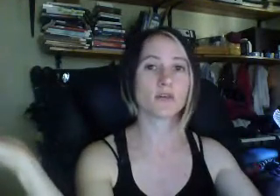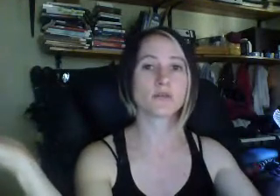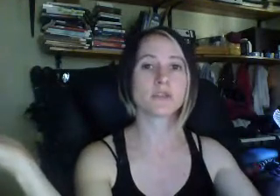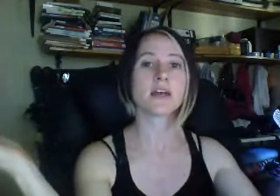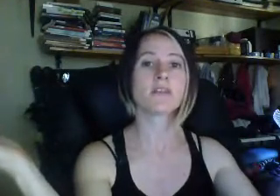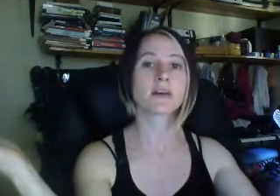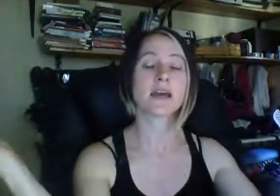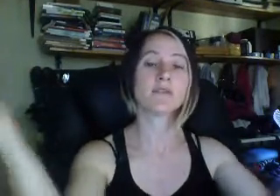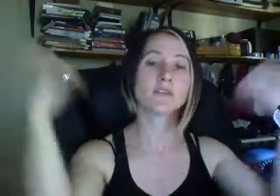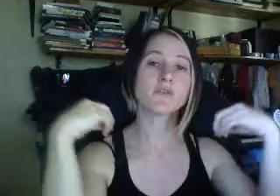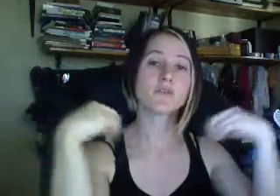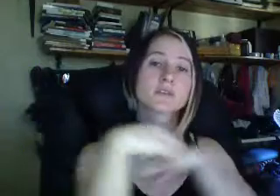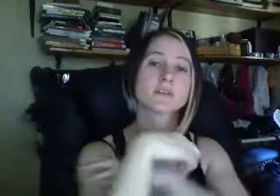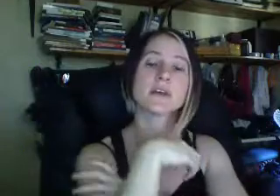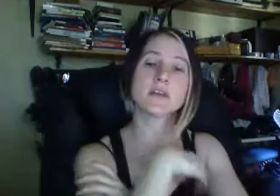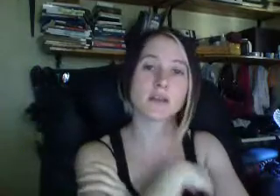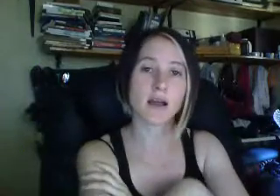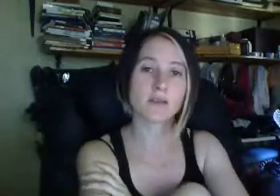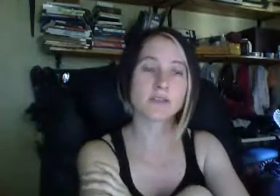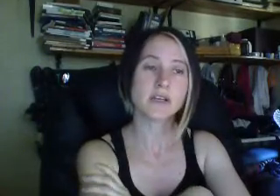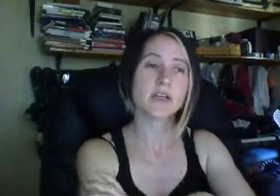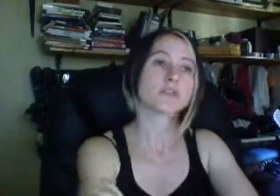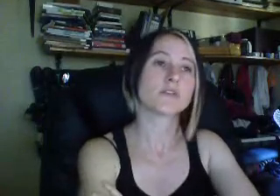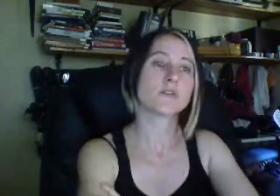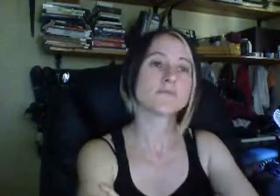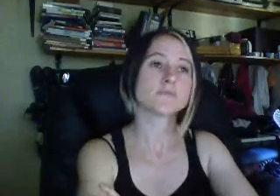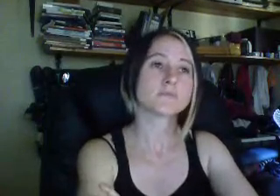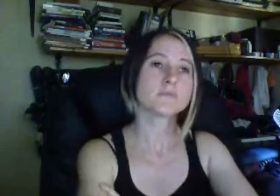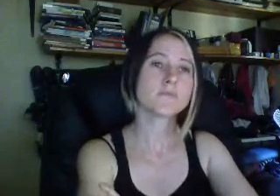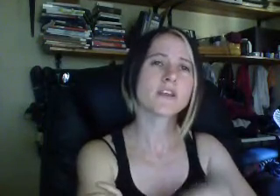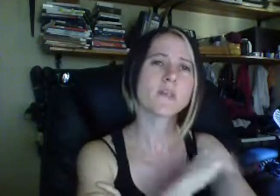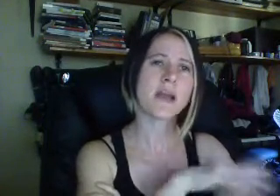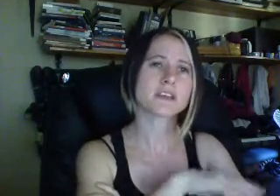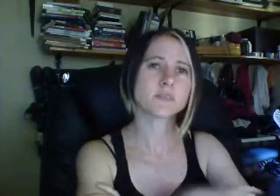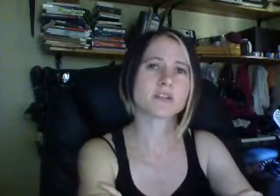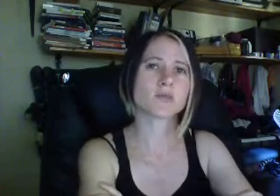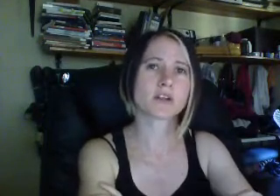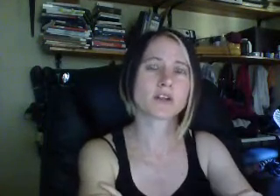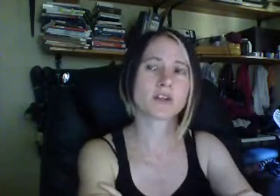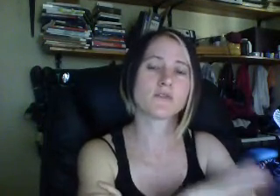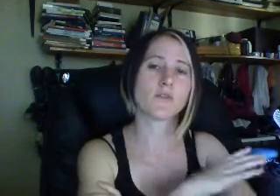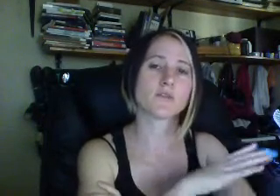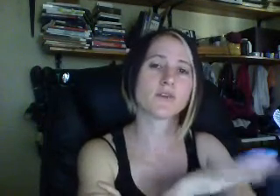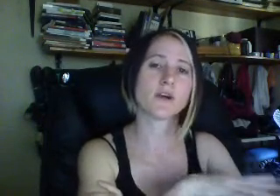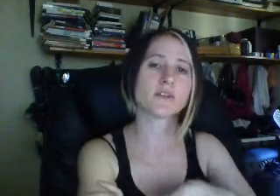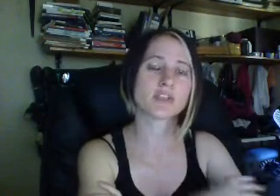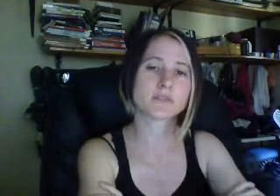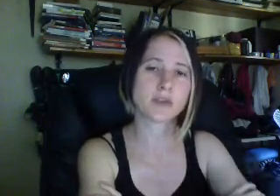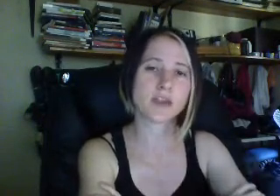those that have an influence in their lives. So, there are many aspects that one can look at for if you have the justification